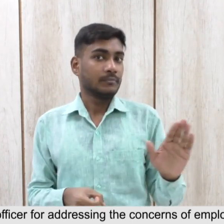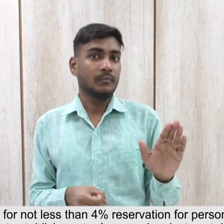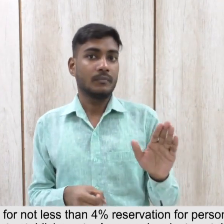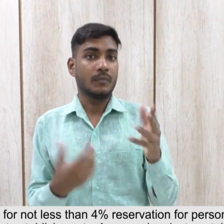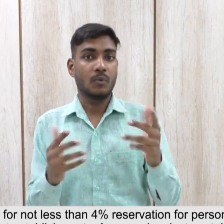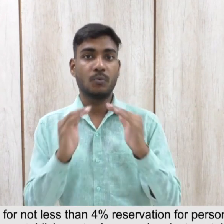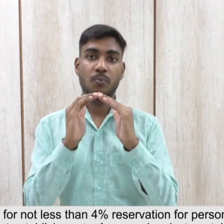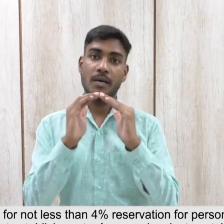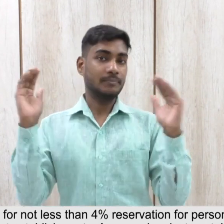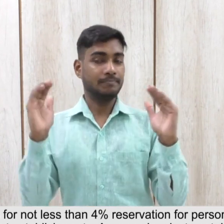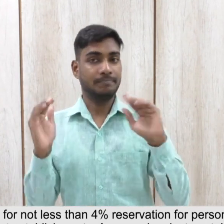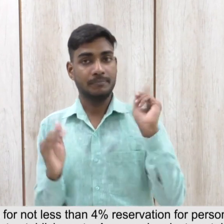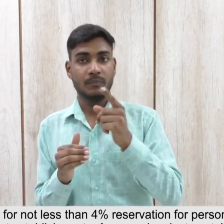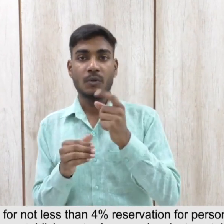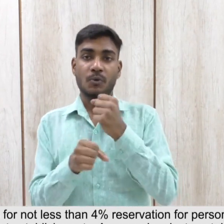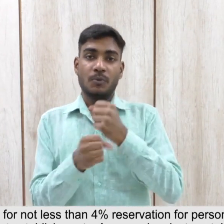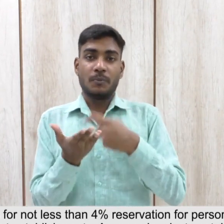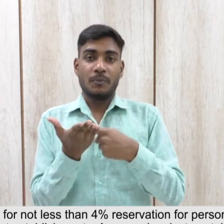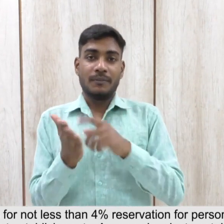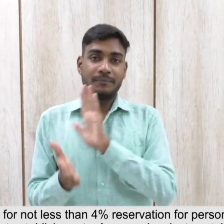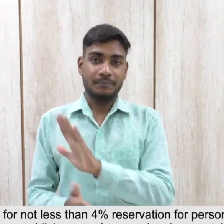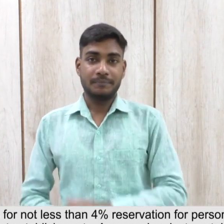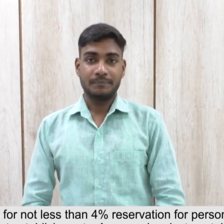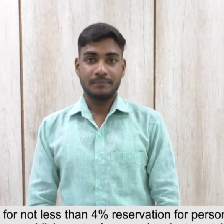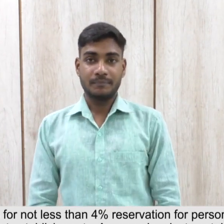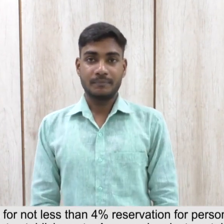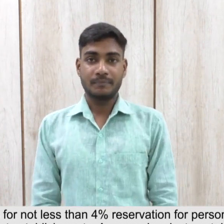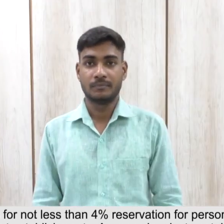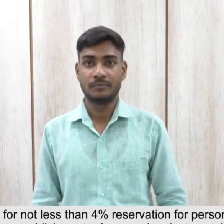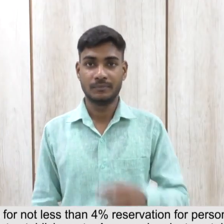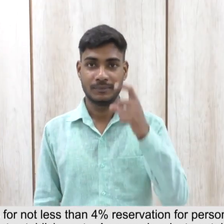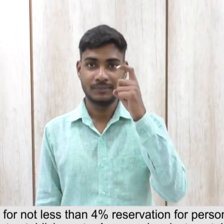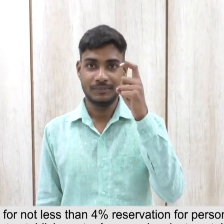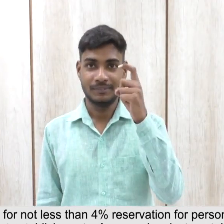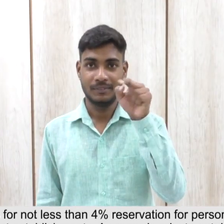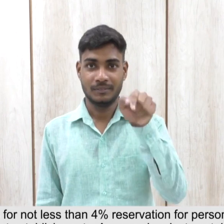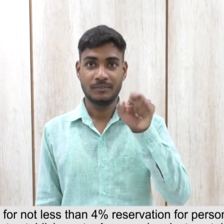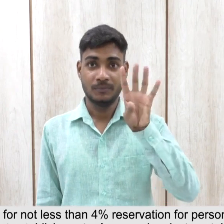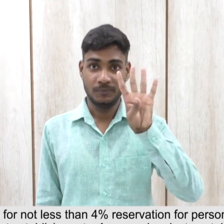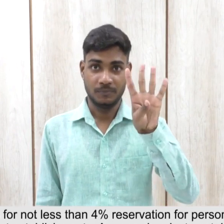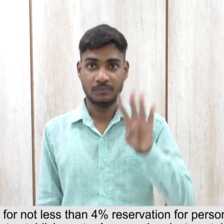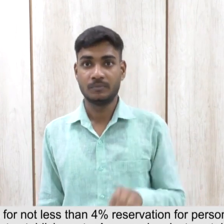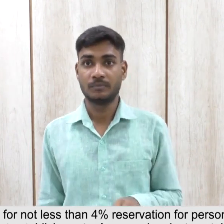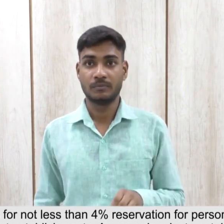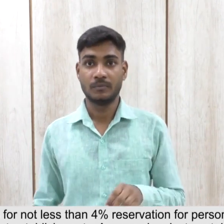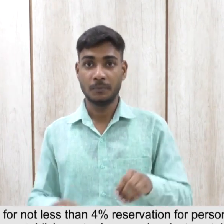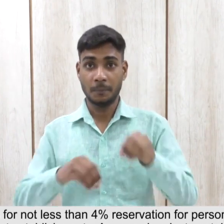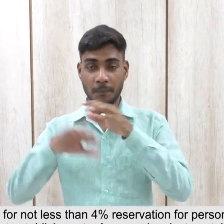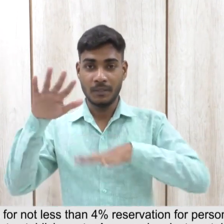7.4 7 The Act provides for not less than 4